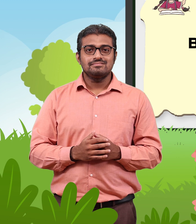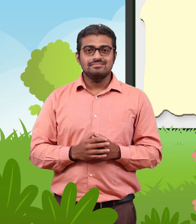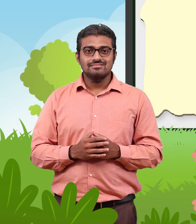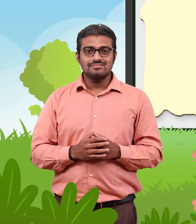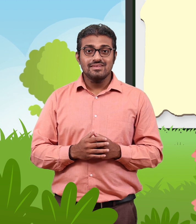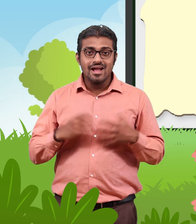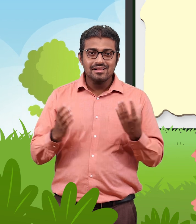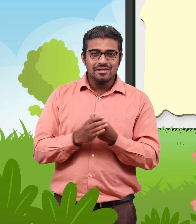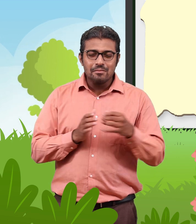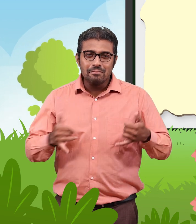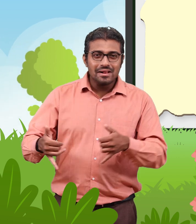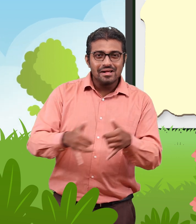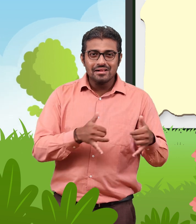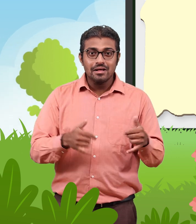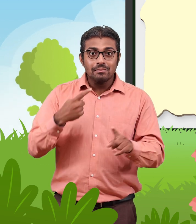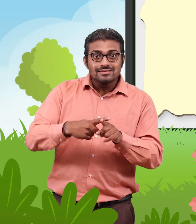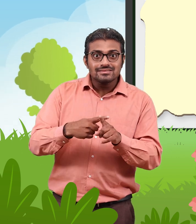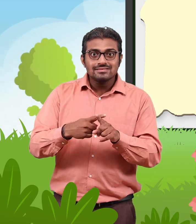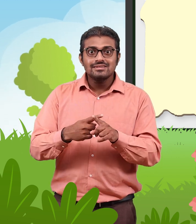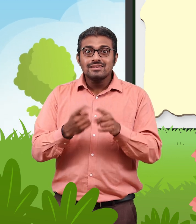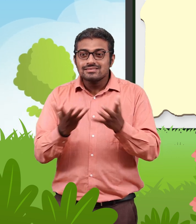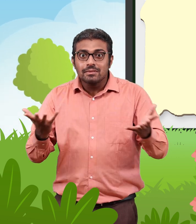Let us play. Find the things.